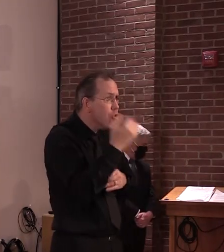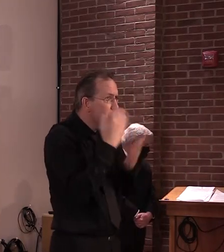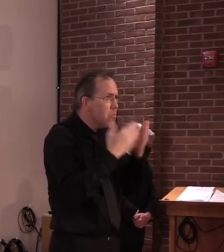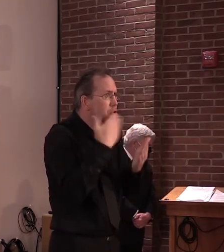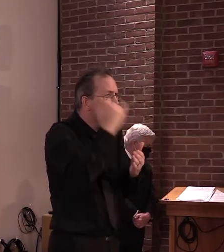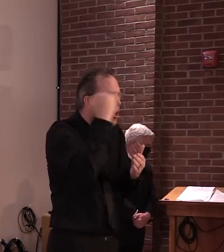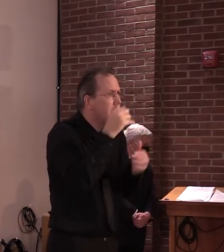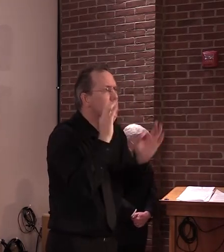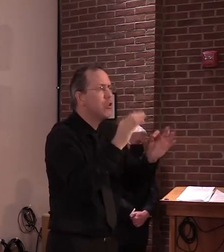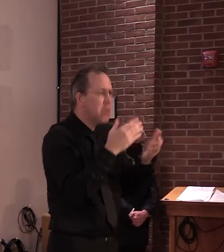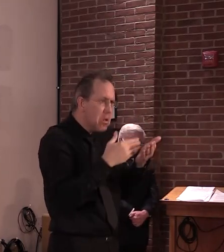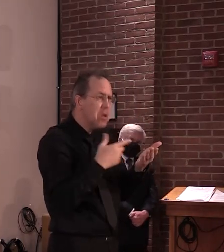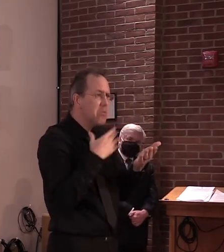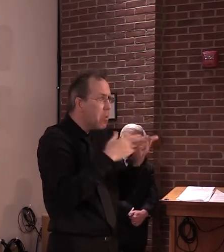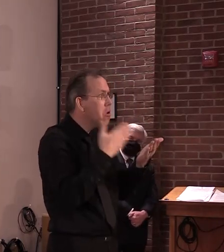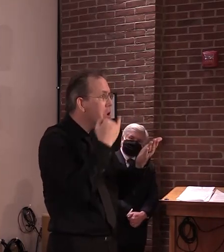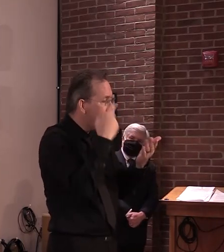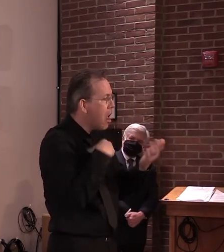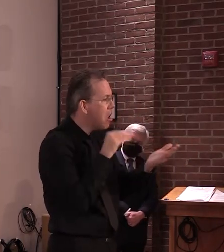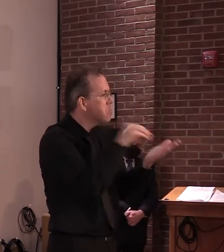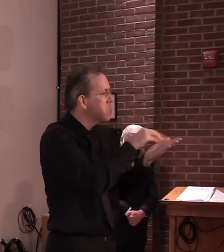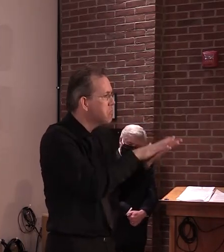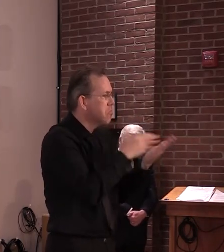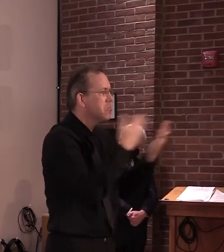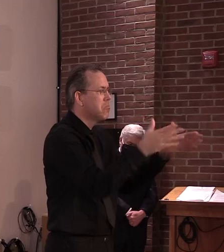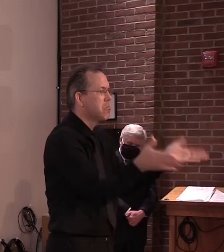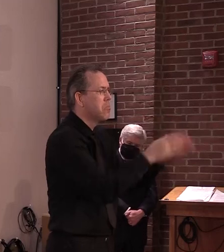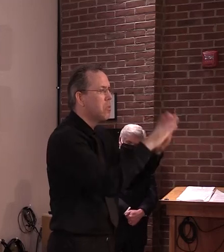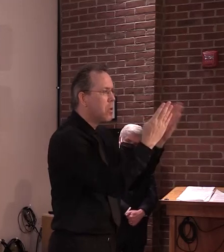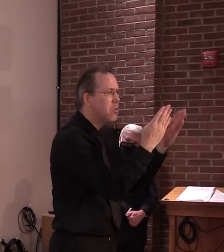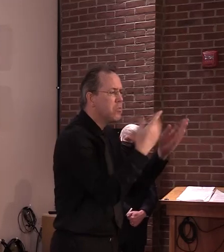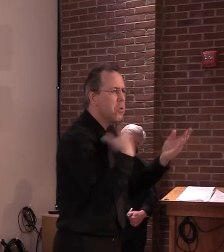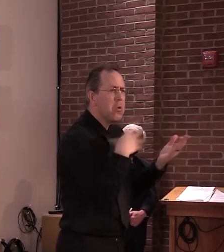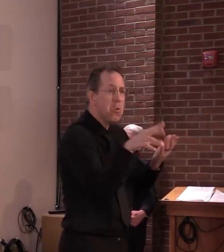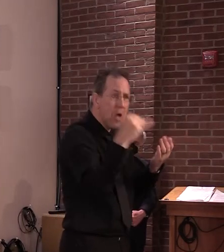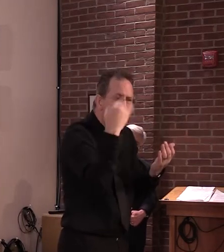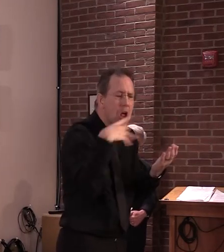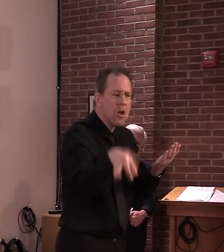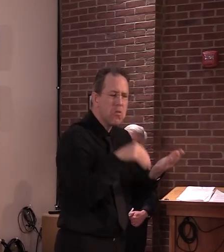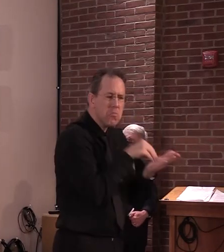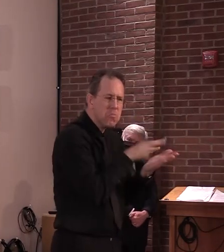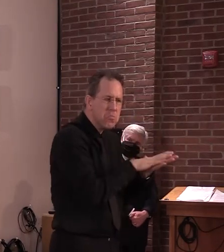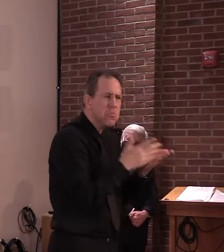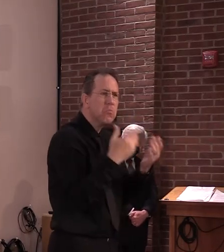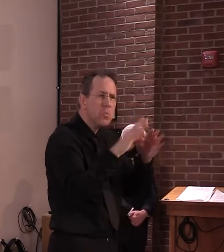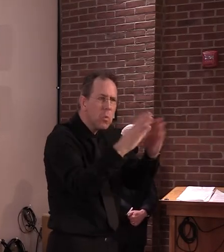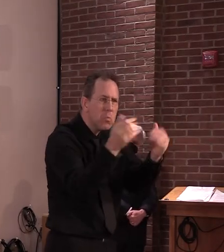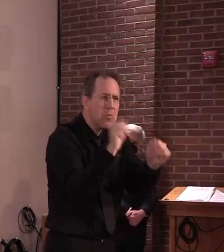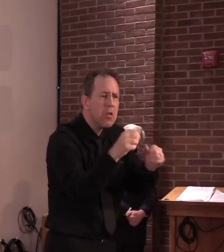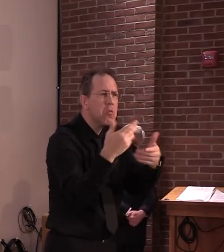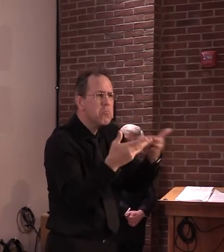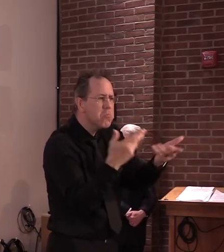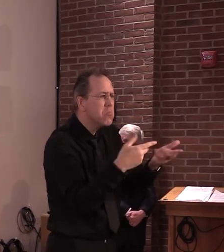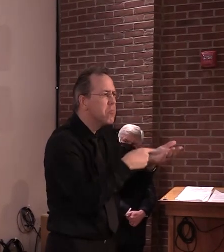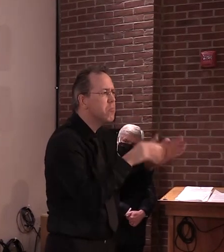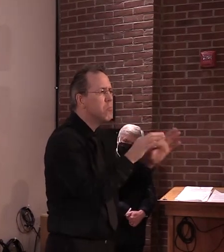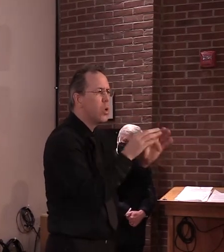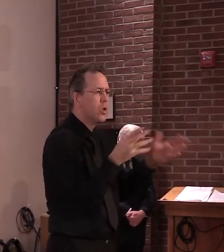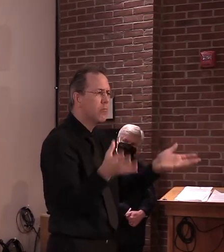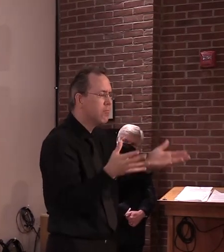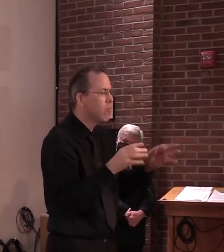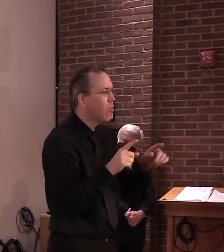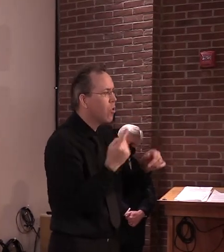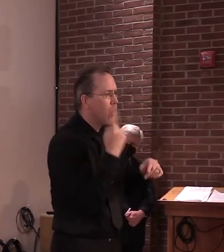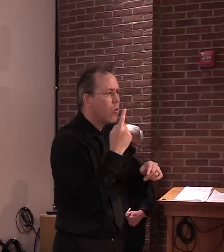and, uh, take into consideration as we make decisions. And public health is definitely always at the table, uh,